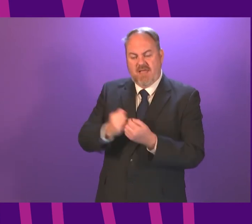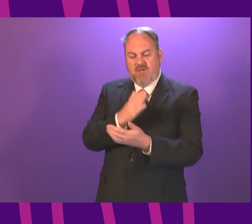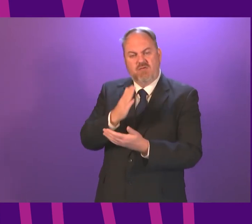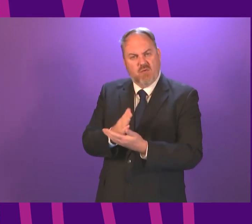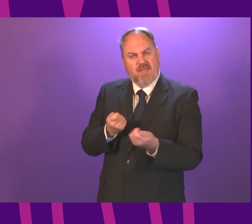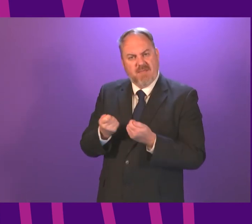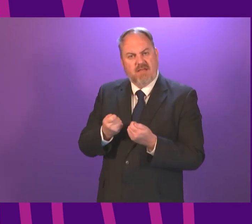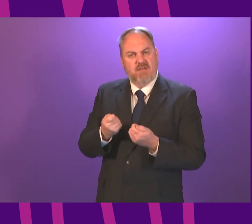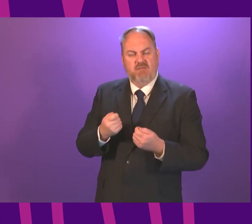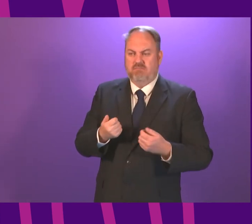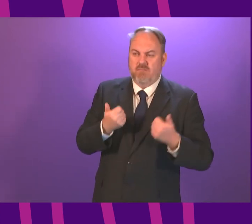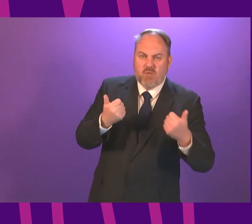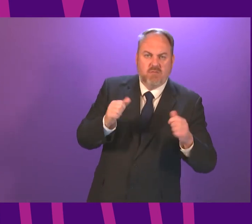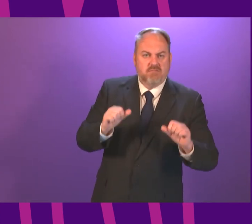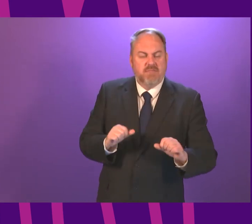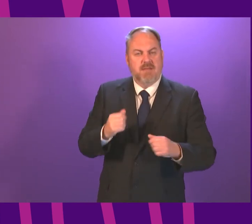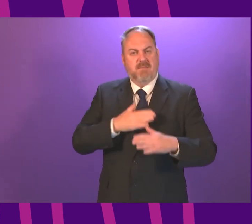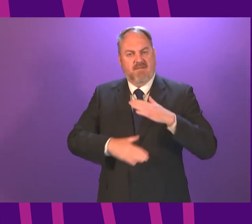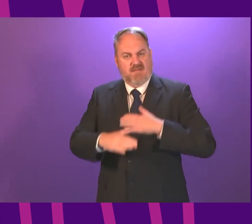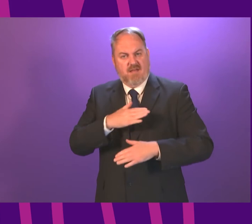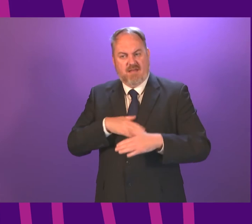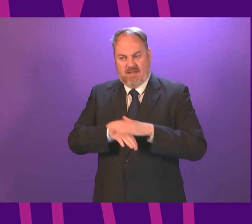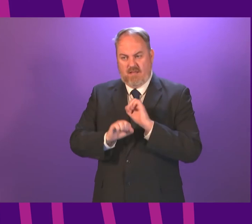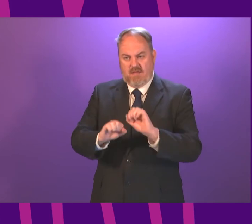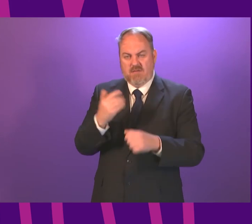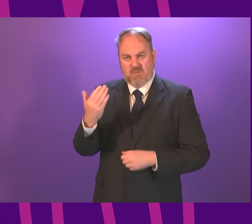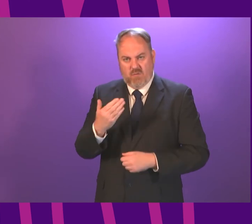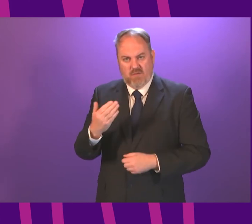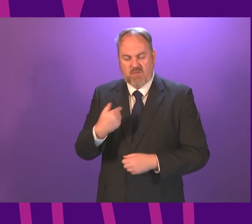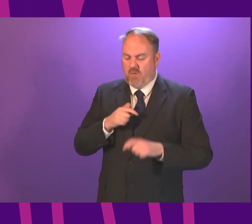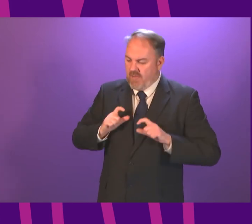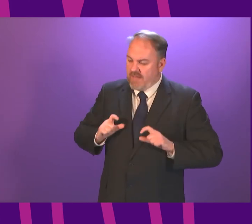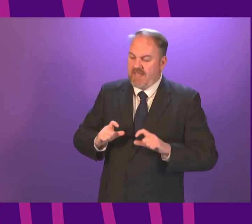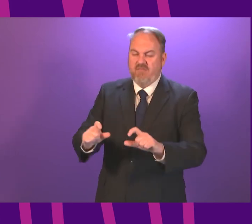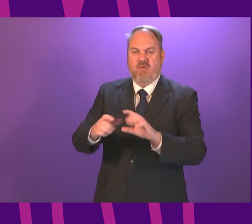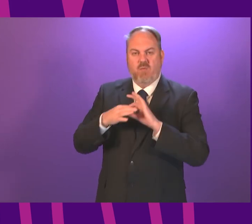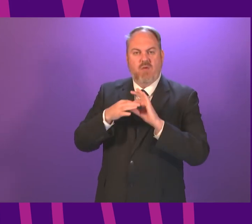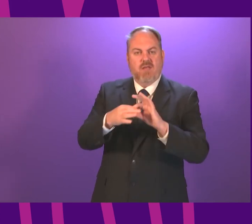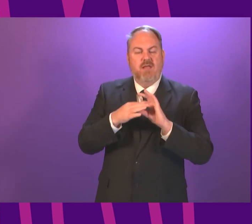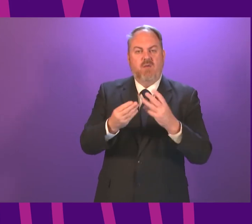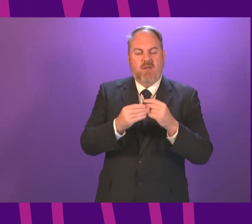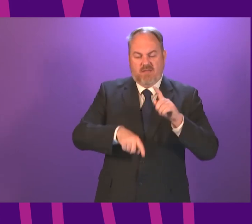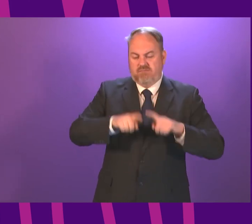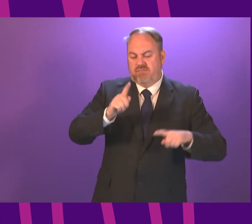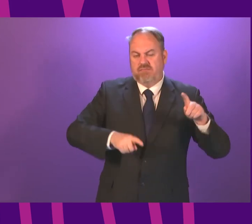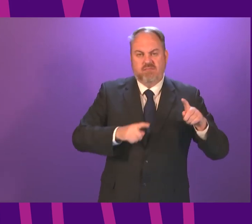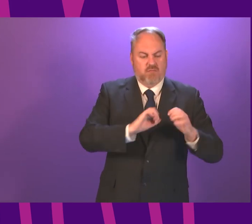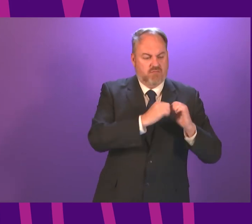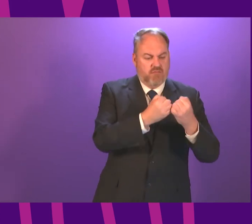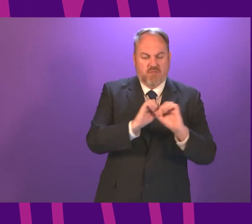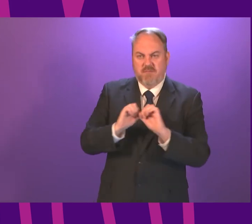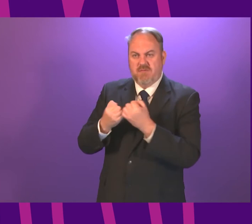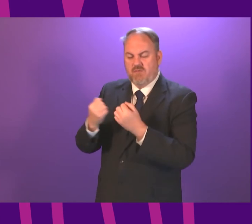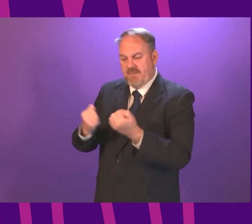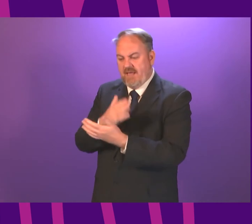pupils and staff at the forefront of recovery plans. We look forward to continuing to working constructively with stakeholders to ensure that everybody